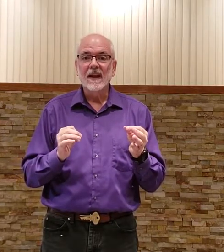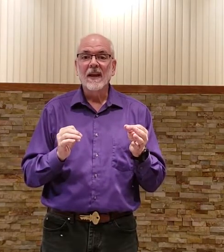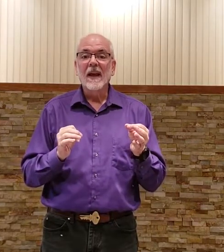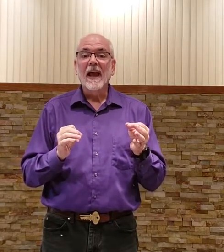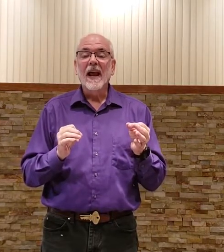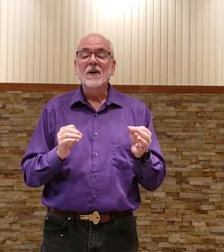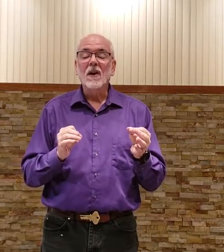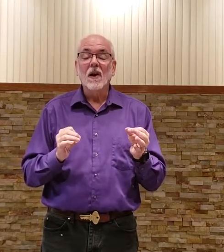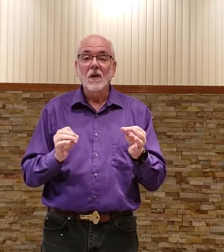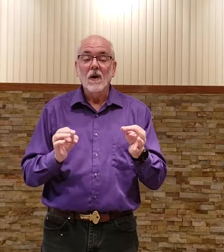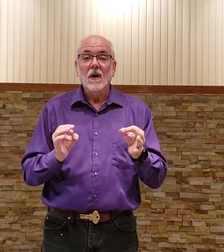and you're going to go